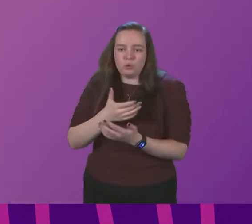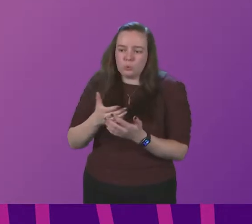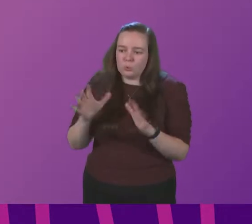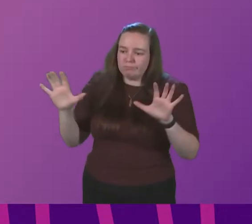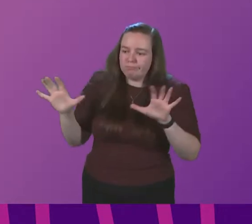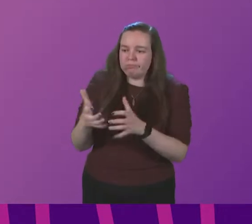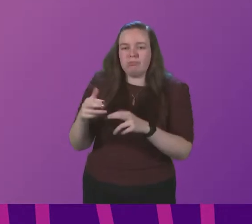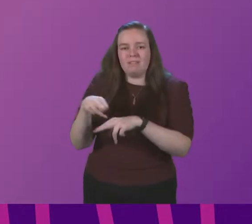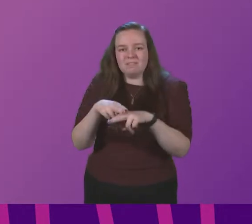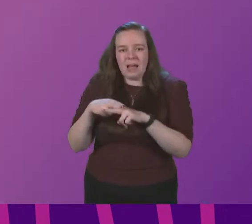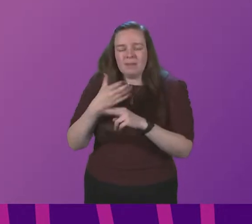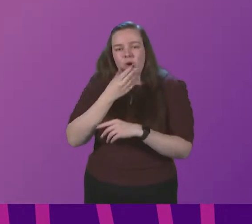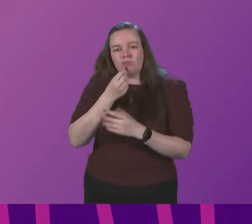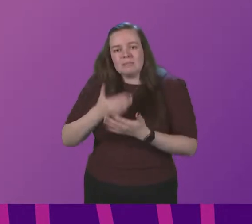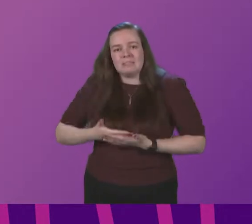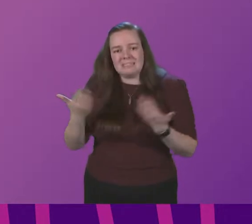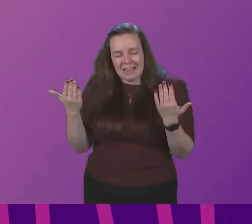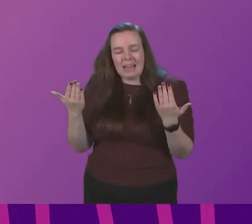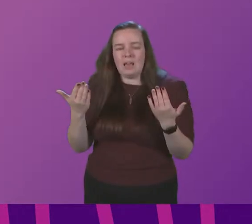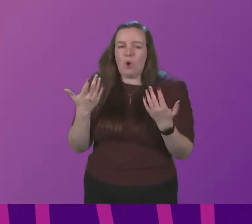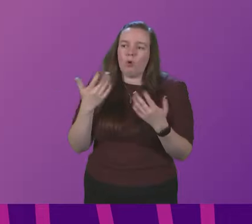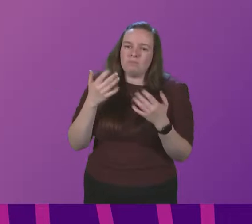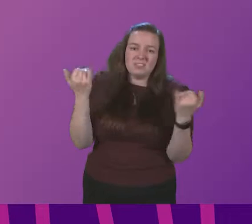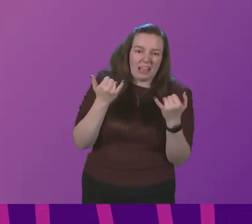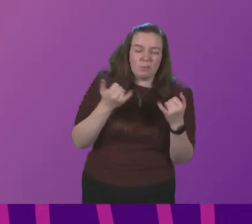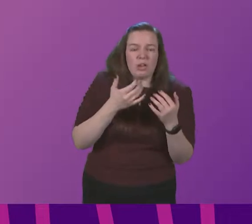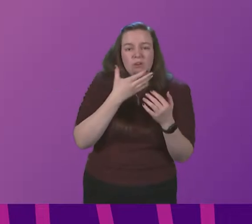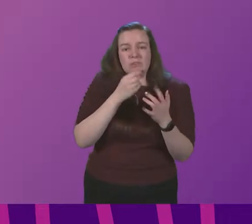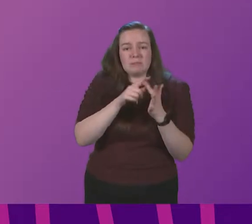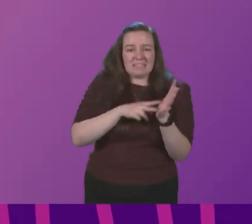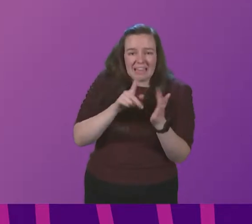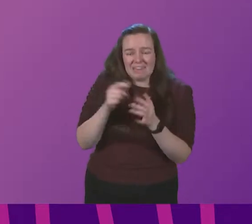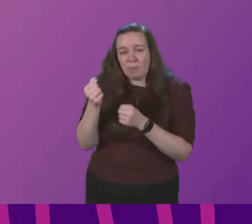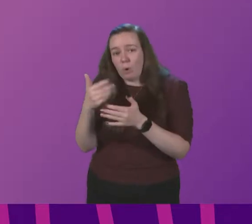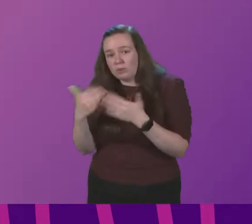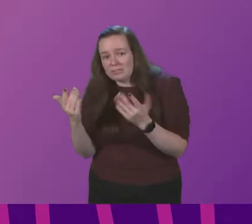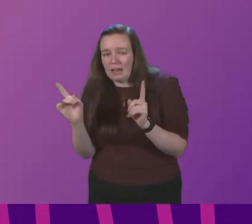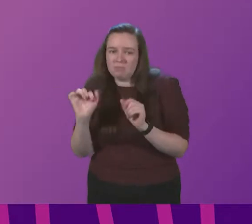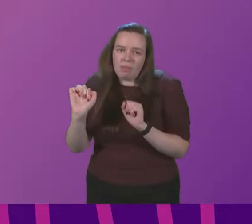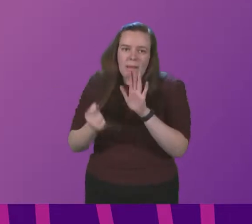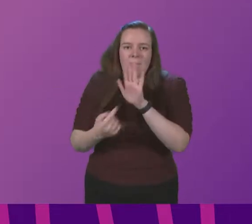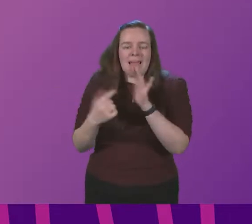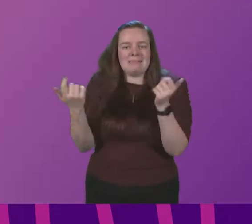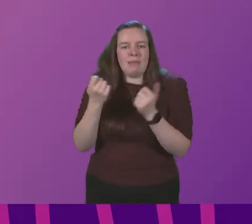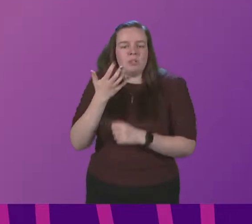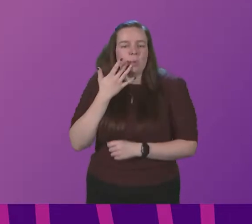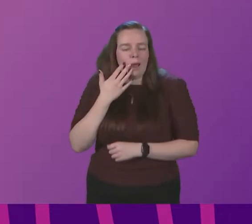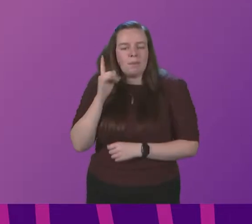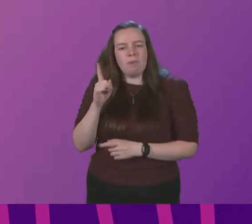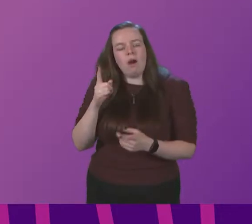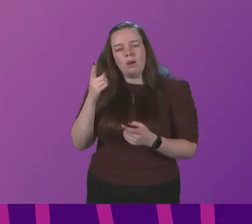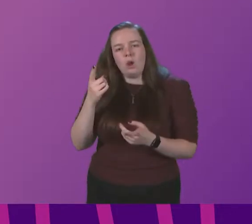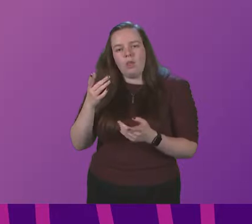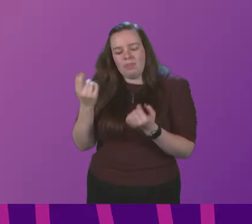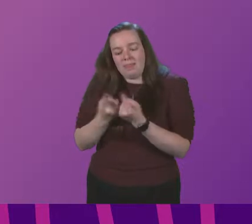families for Christmas Day or if people celebrate on Boxing Day or Christmas Eve whenever they choose to have that main celebration but there are things we need